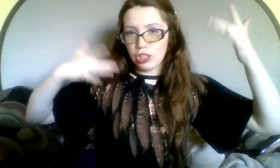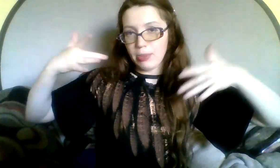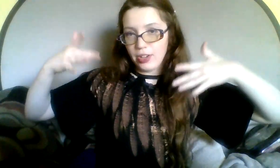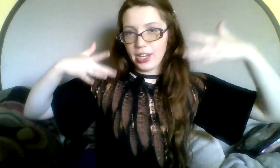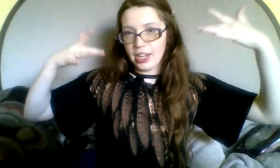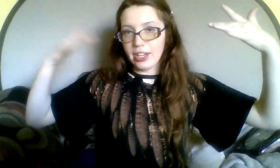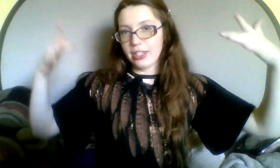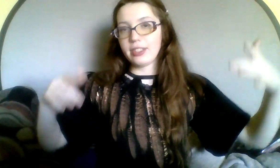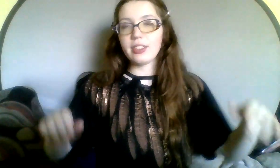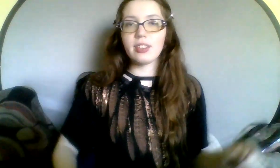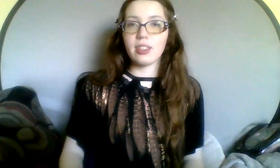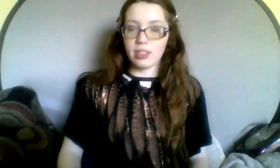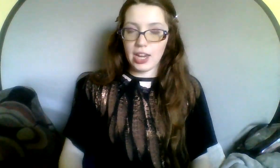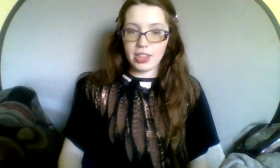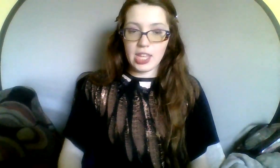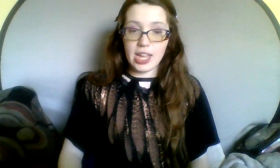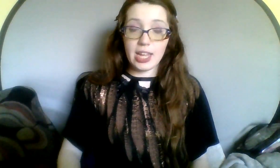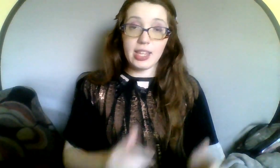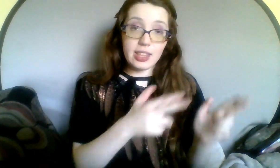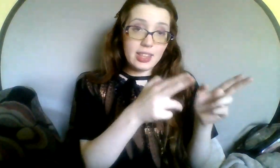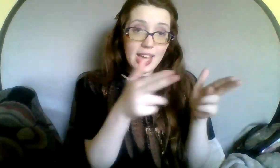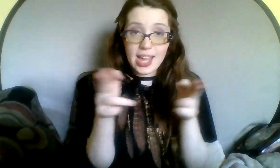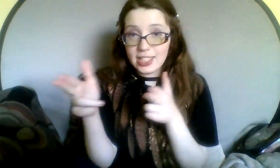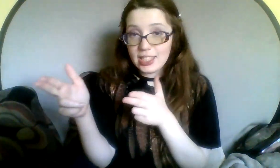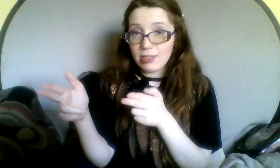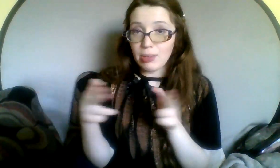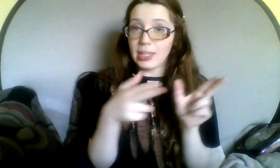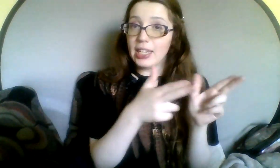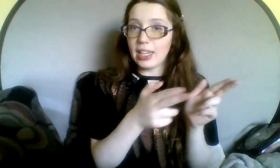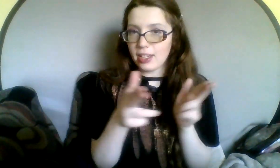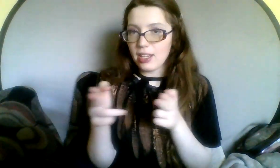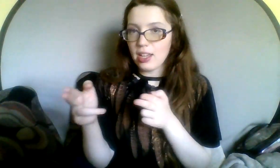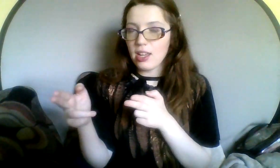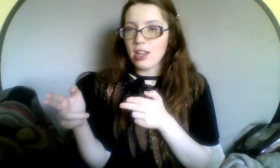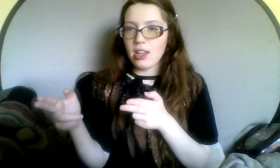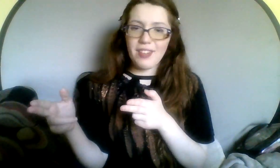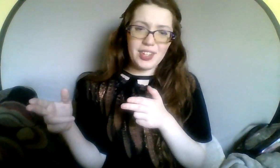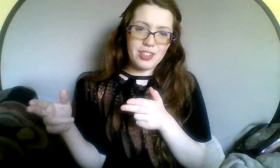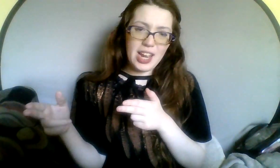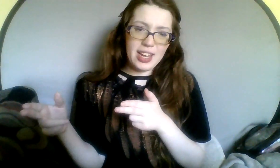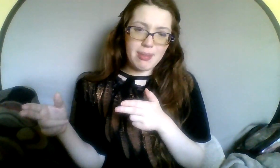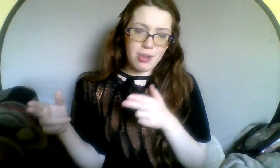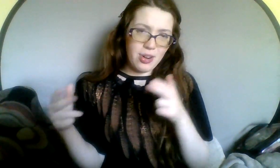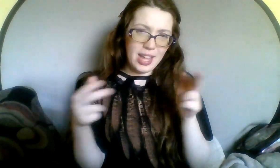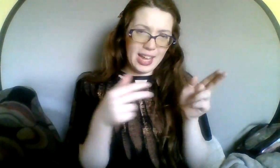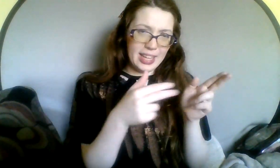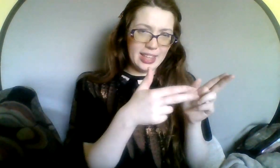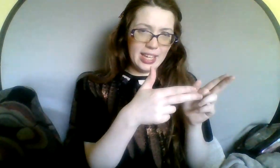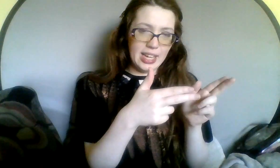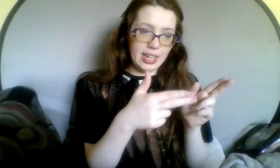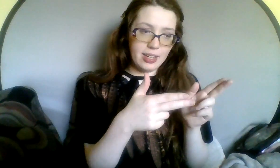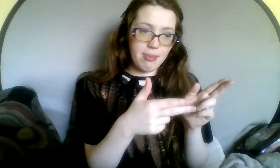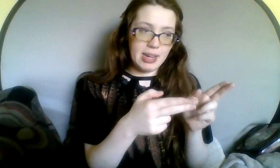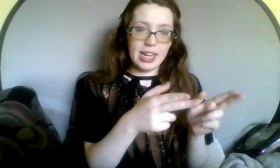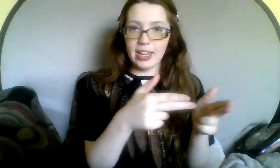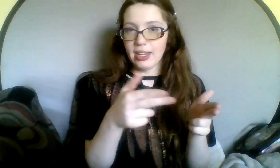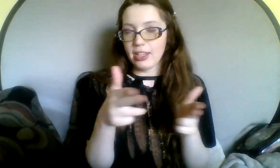shimmering kind of thing. And then this would be, if you take more like the meaning of